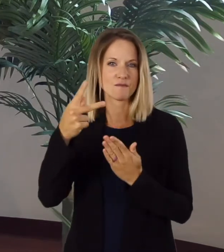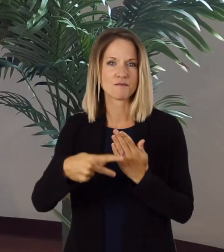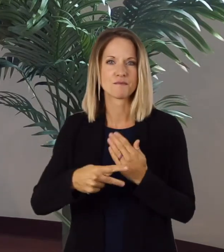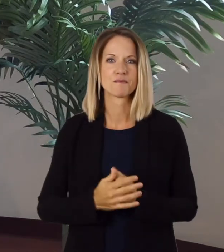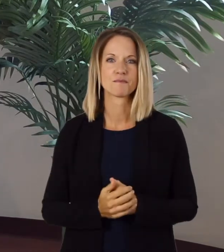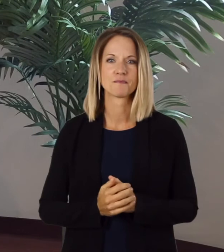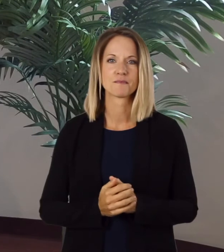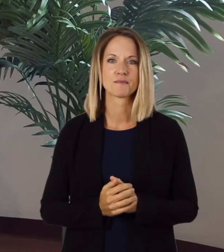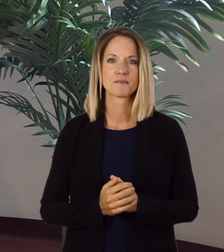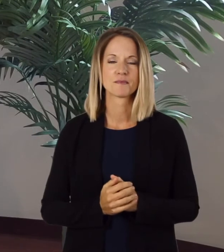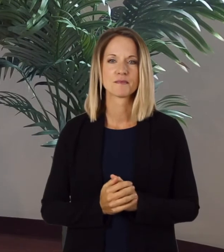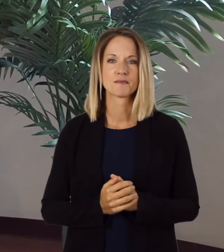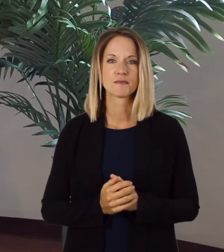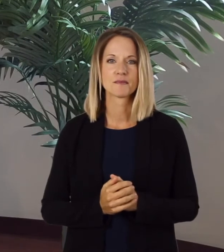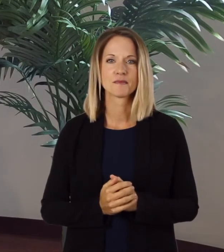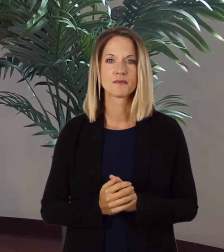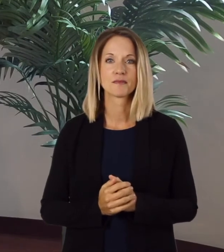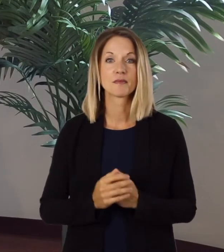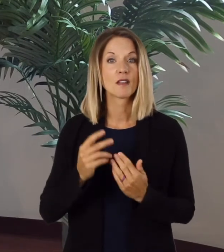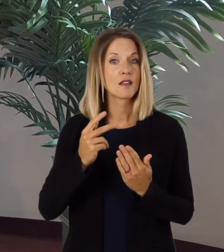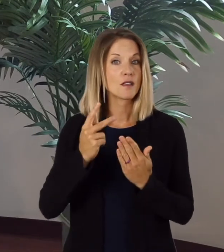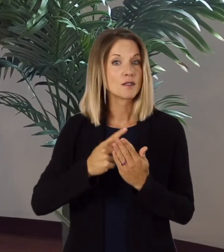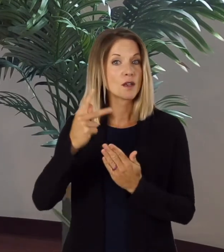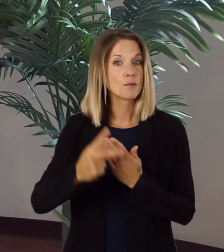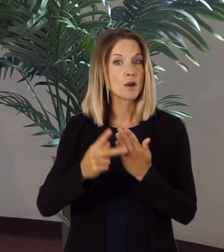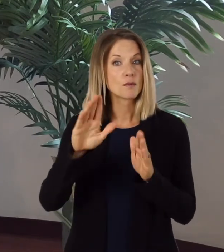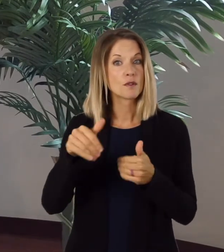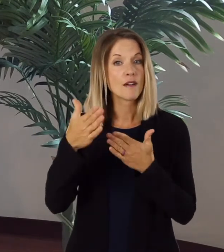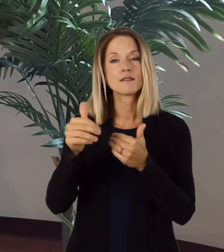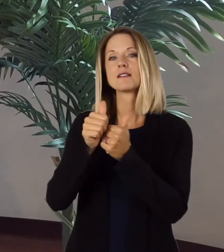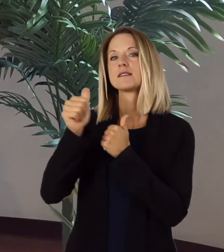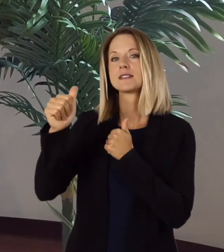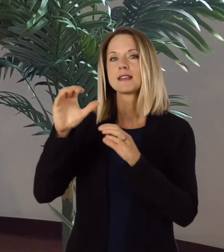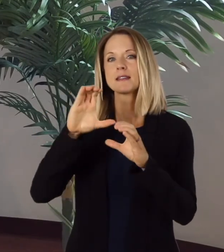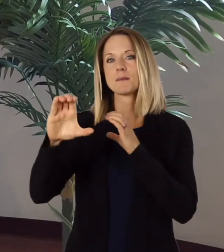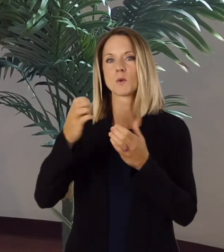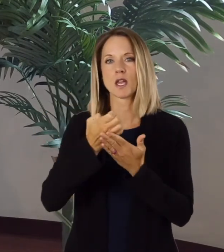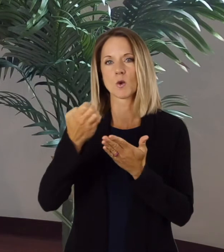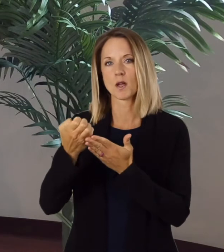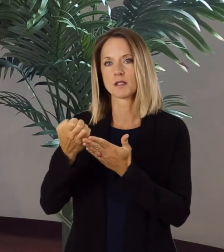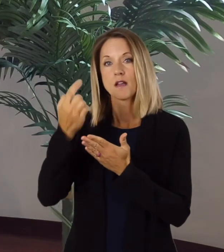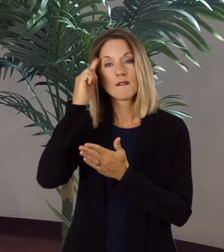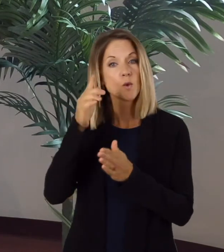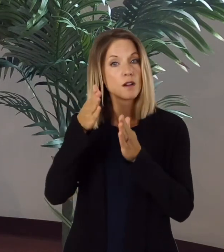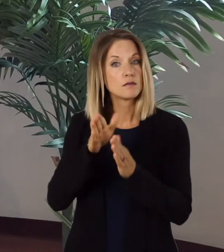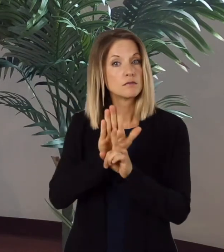The program provides distance communication equipment for individuals who are deaf-blind or have progressive